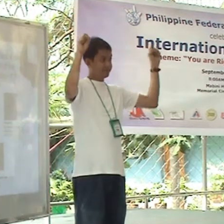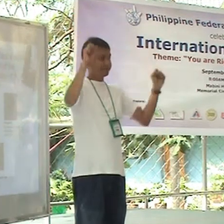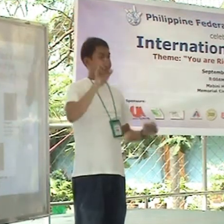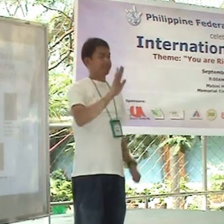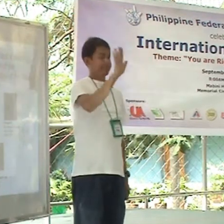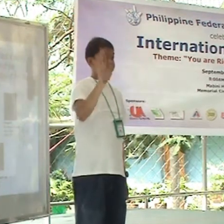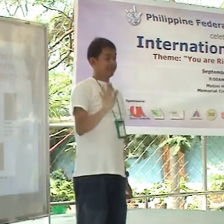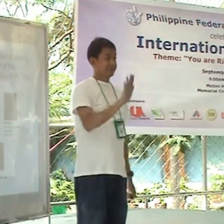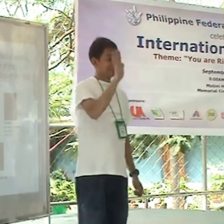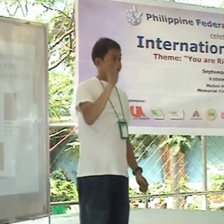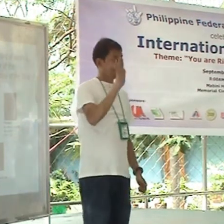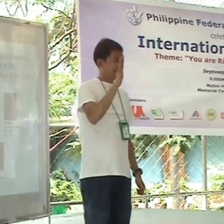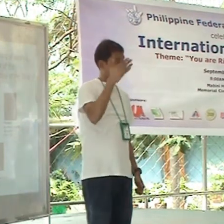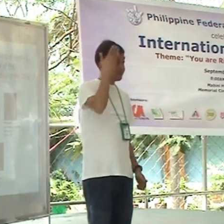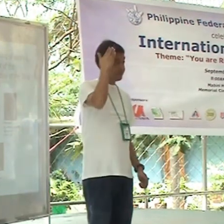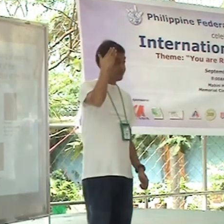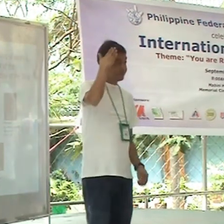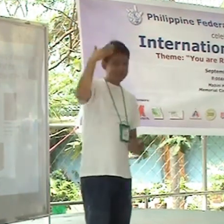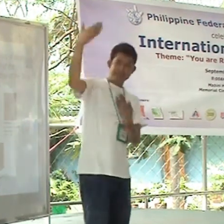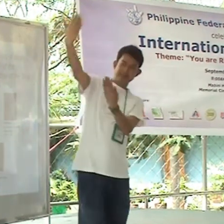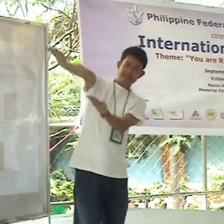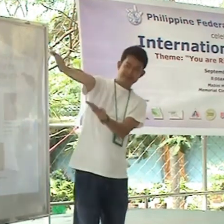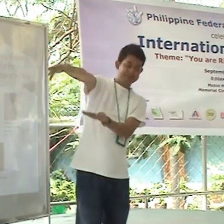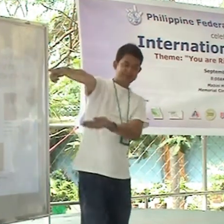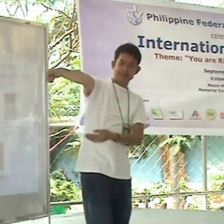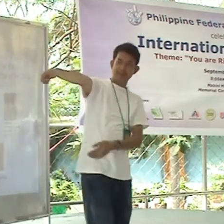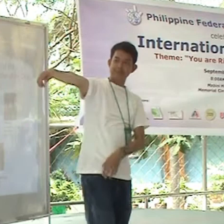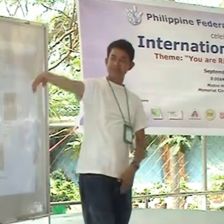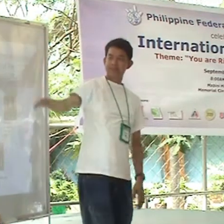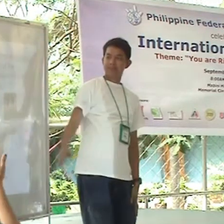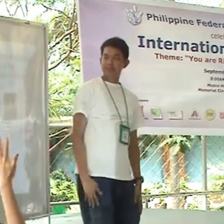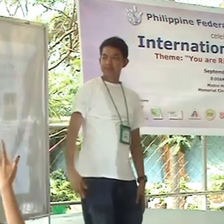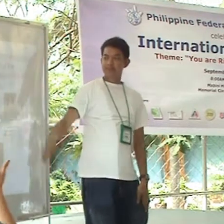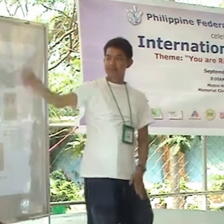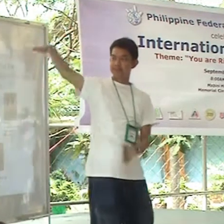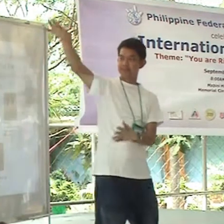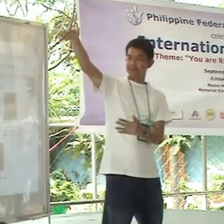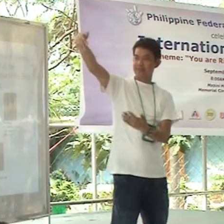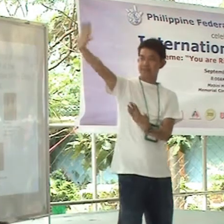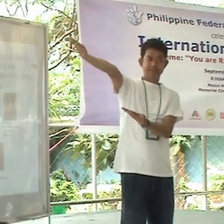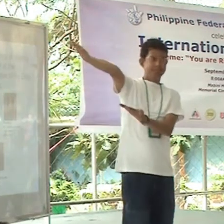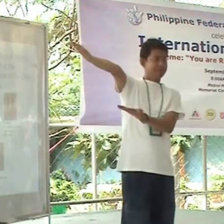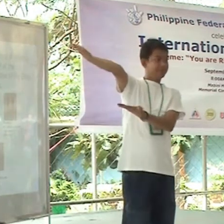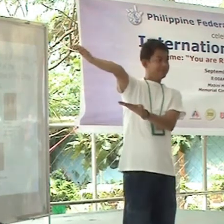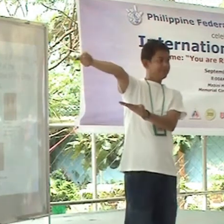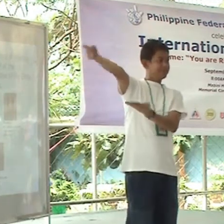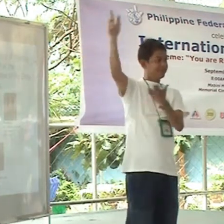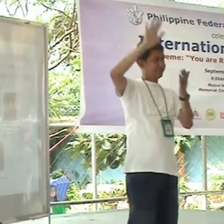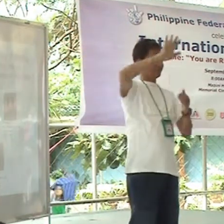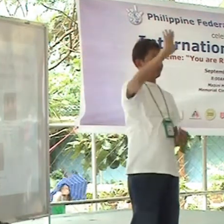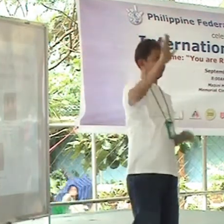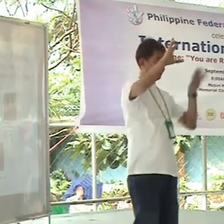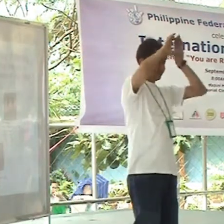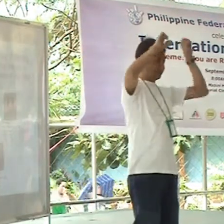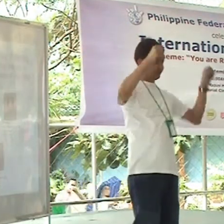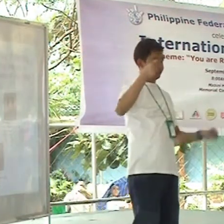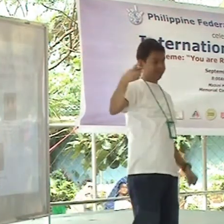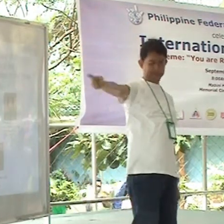yung naging president ay si Rafi. Kilala niyo ba yan? Ayan, ayan siya, si Rafi. Let's beginiong... Hindi ka dito Rafi? Okay, this is the